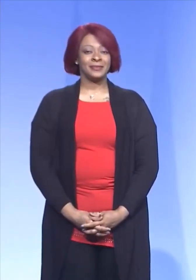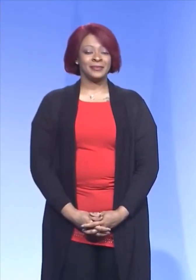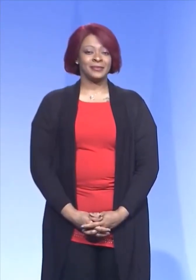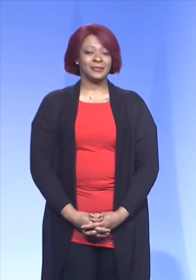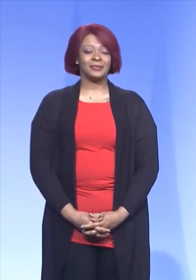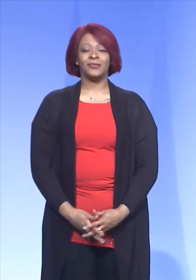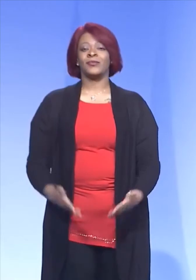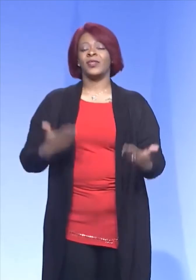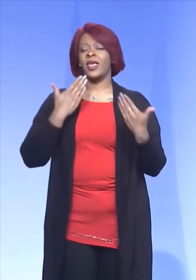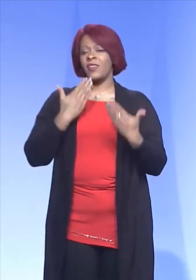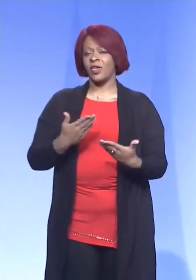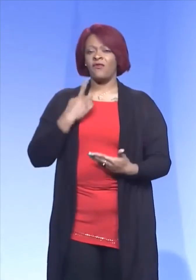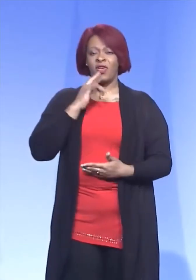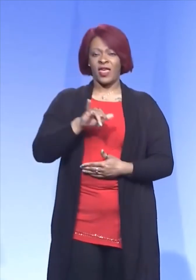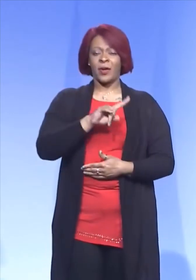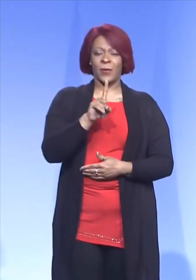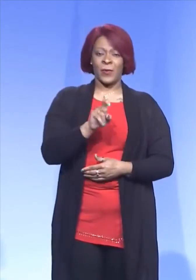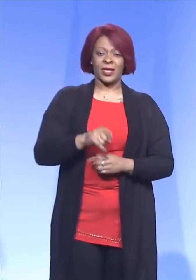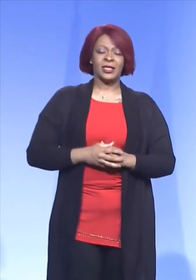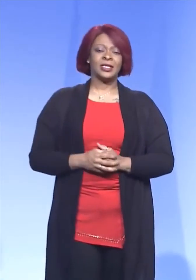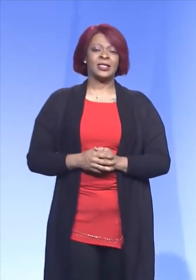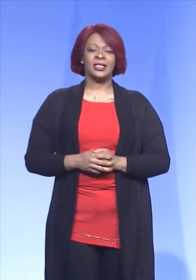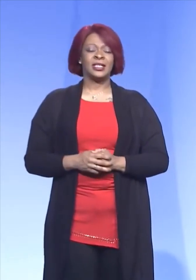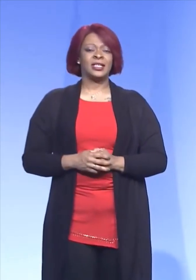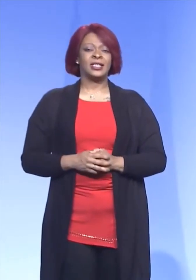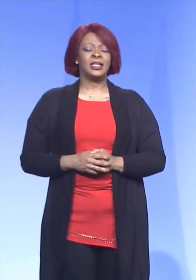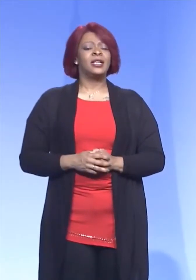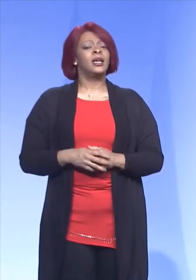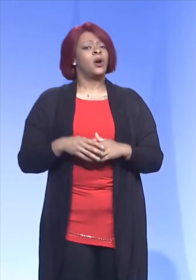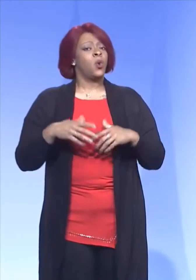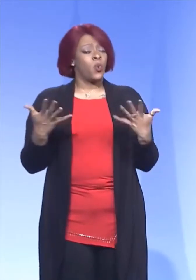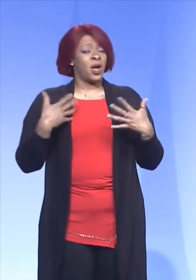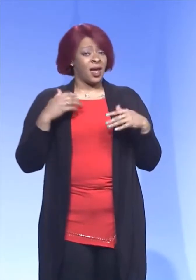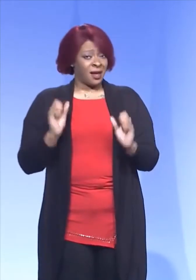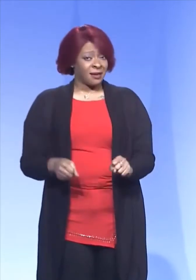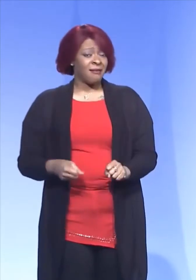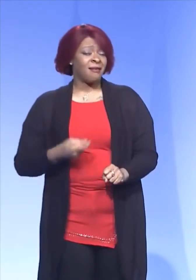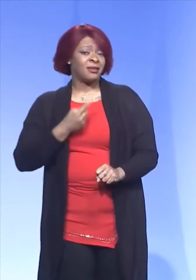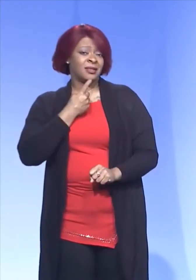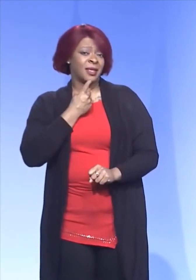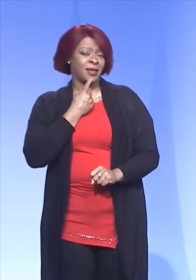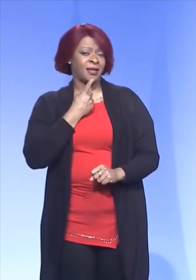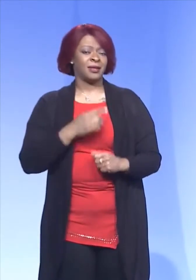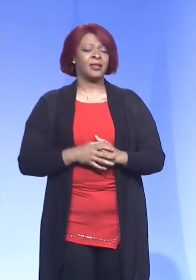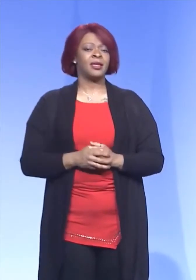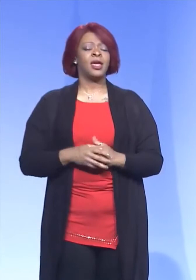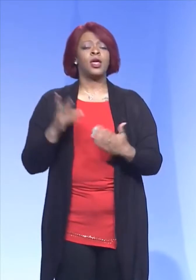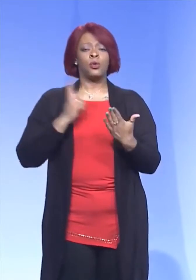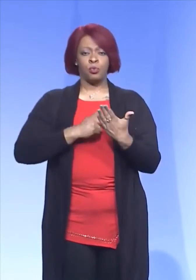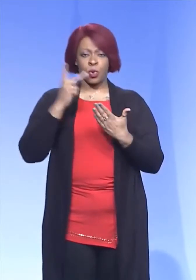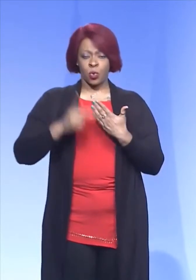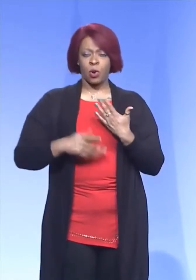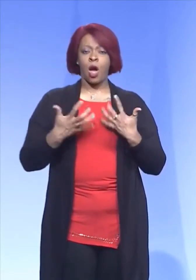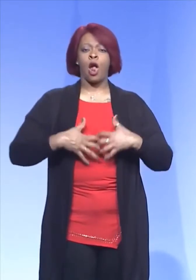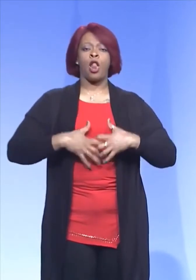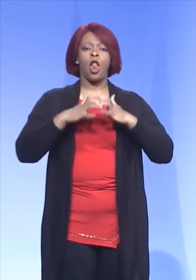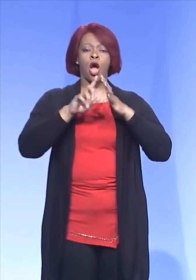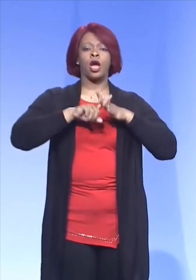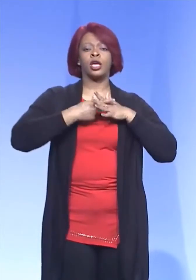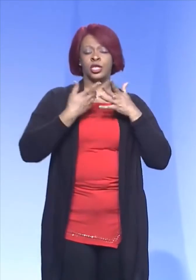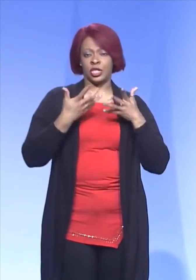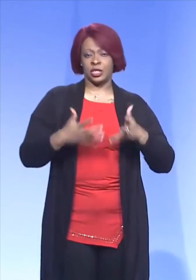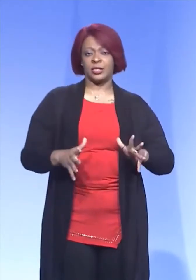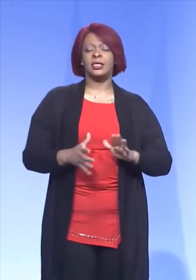Thank you for that question. won't, okay, so what I can say is this, that the program has been launched, and